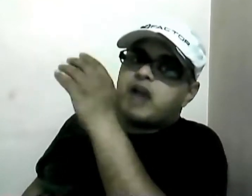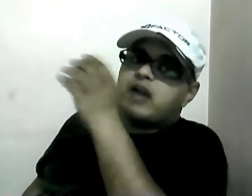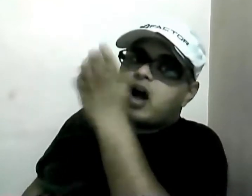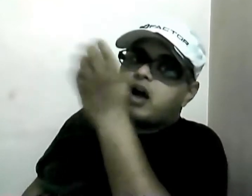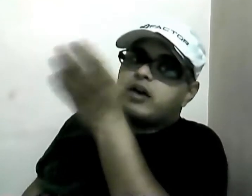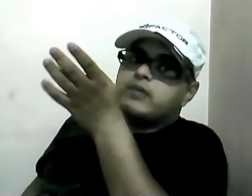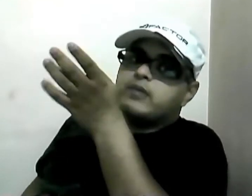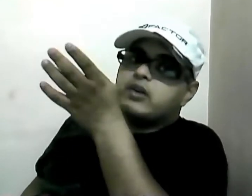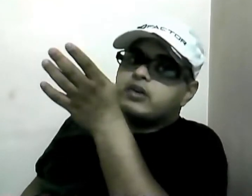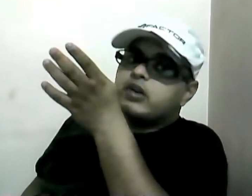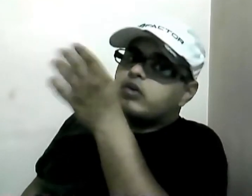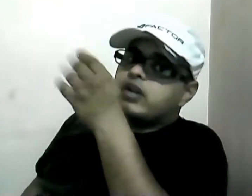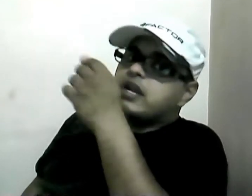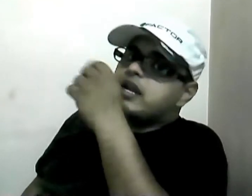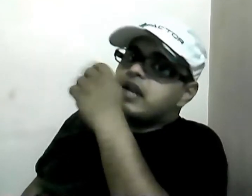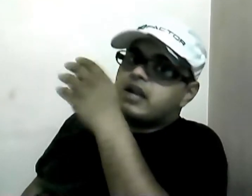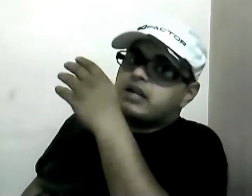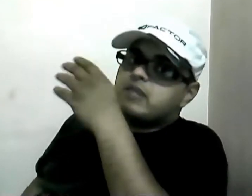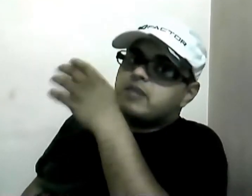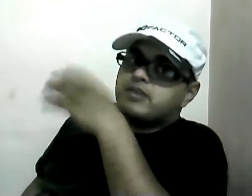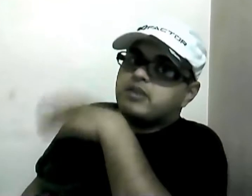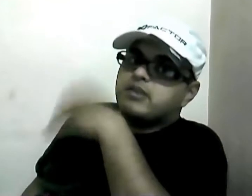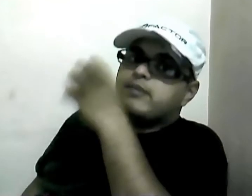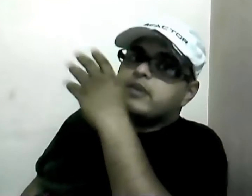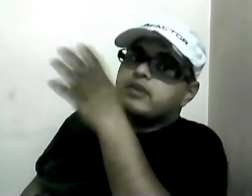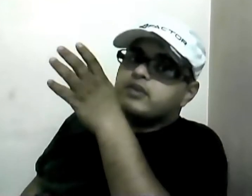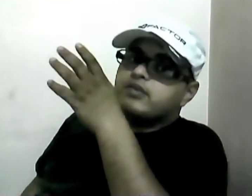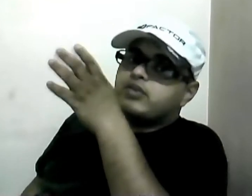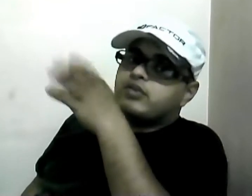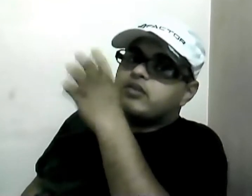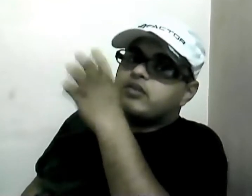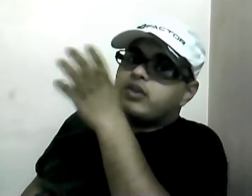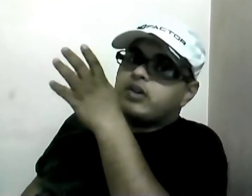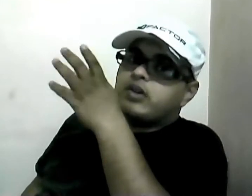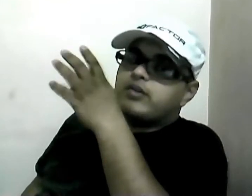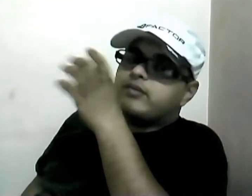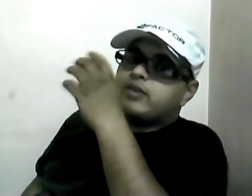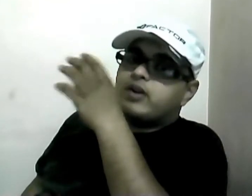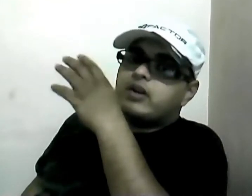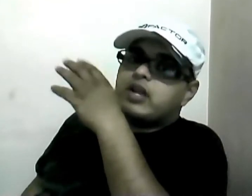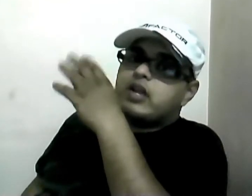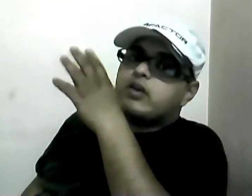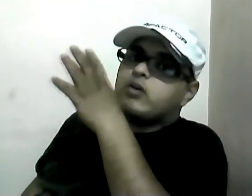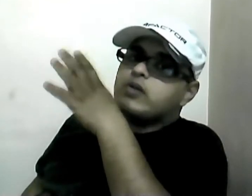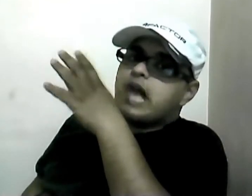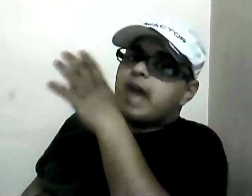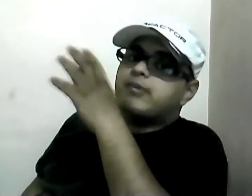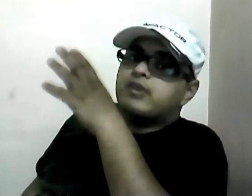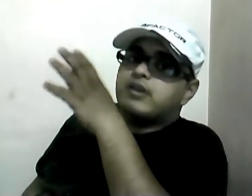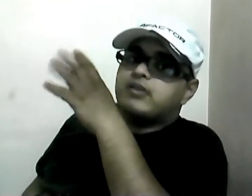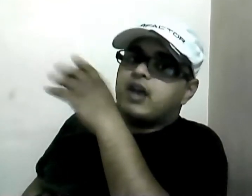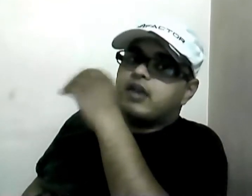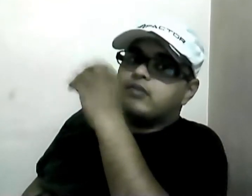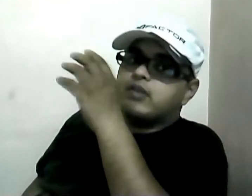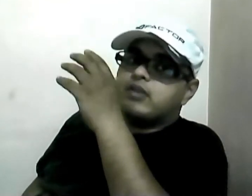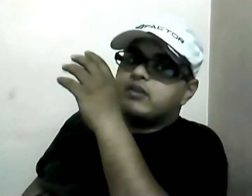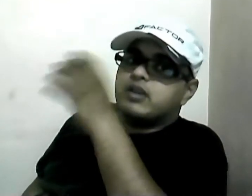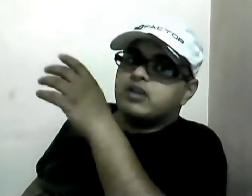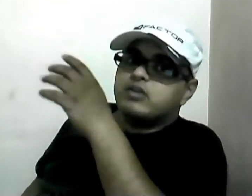are run on a nightly basis. This results in a completely collapsed data size with data stored